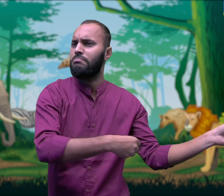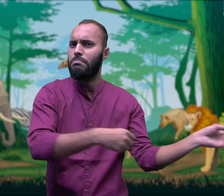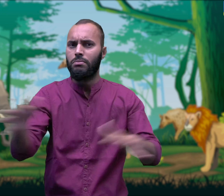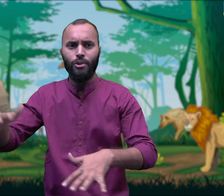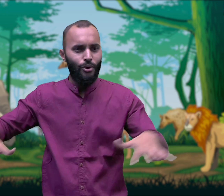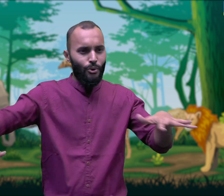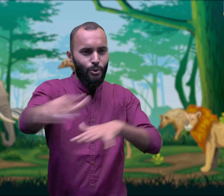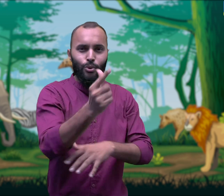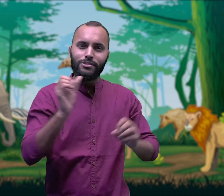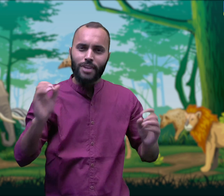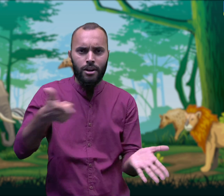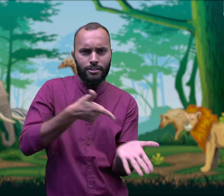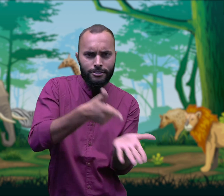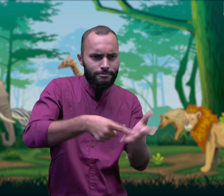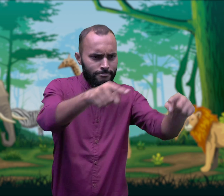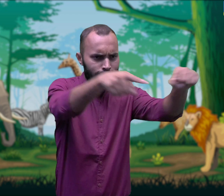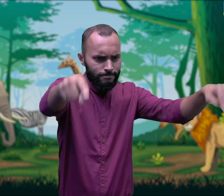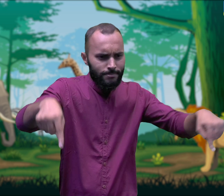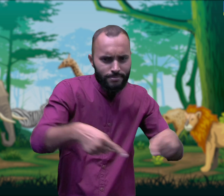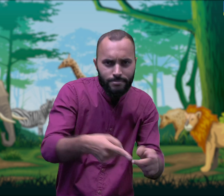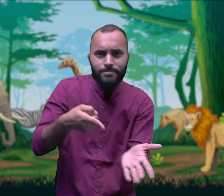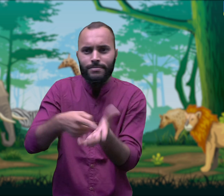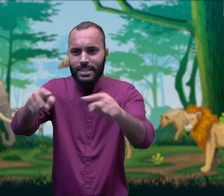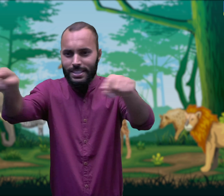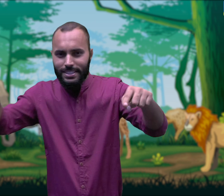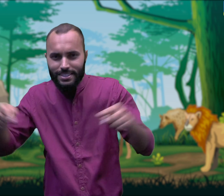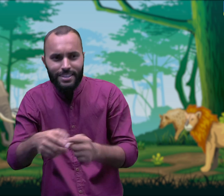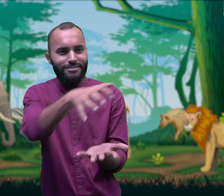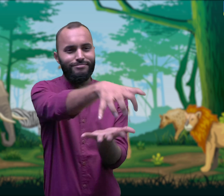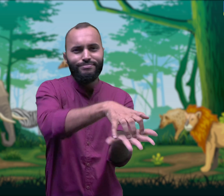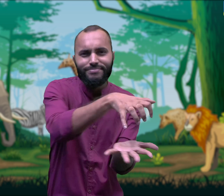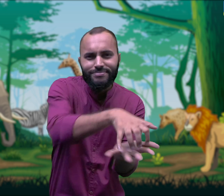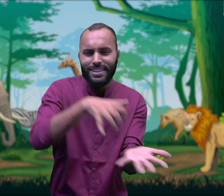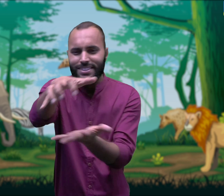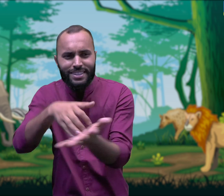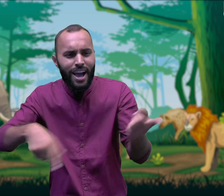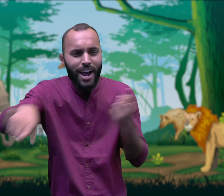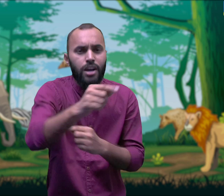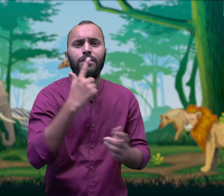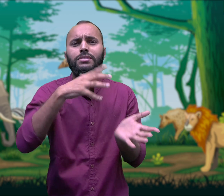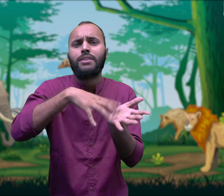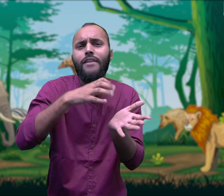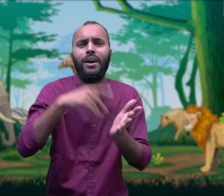land for cultivation. Different crops are grown in the fields such as rice,